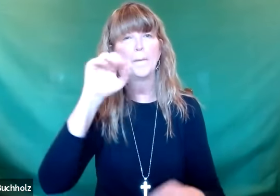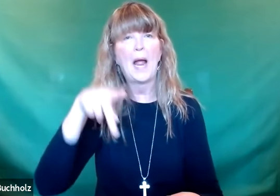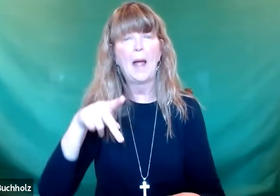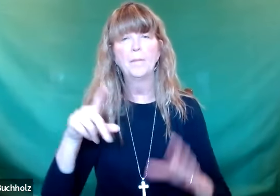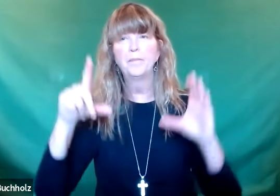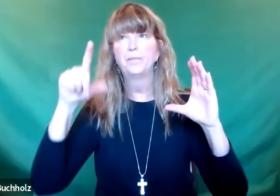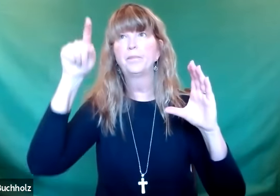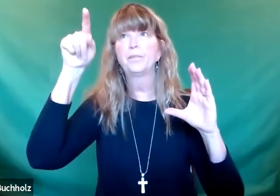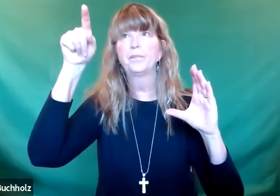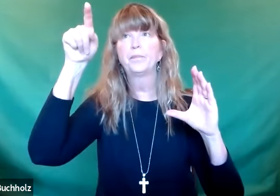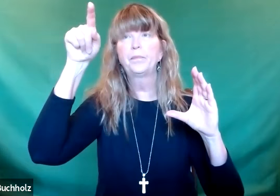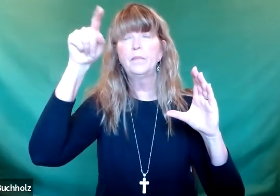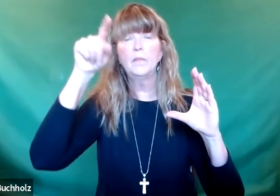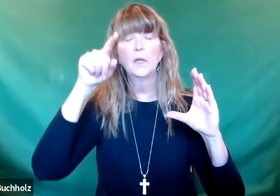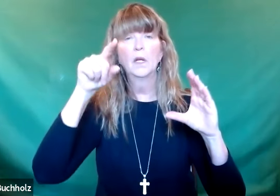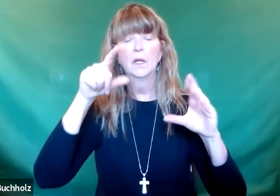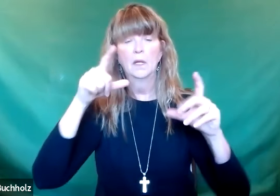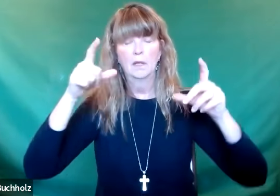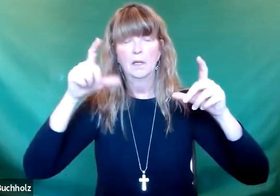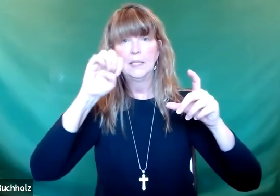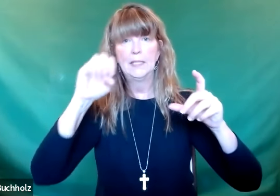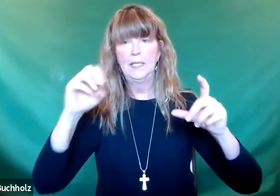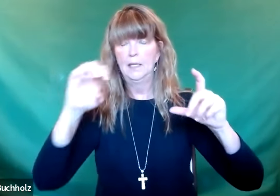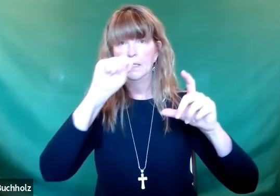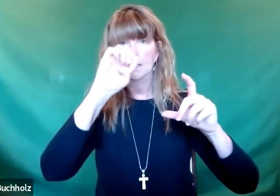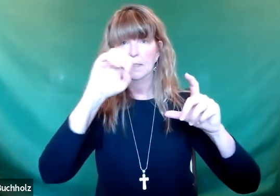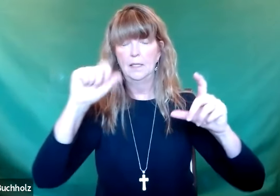Later today, Google it and look on a map and you can see what the sea looks like.